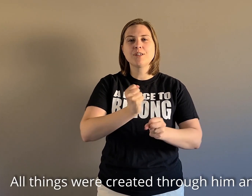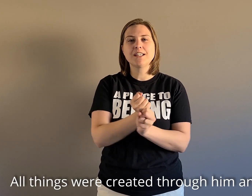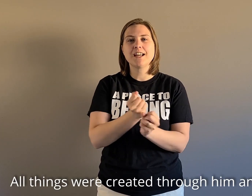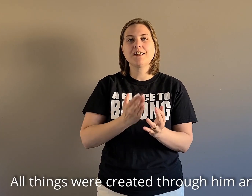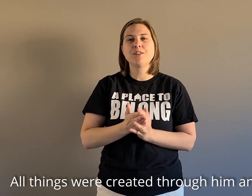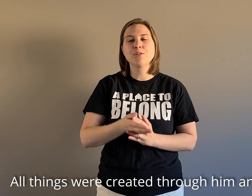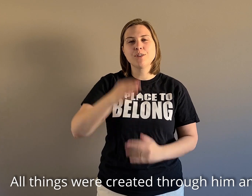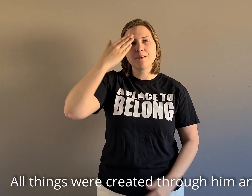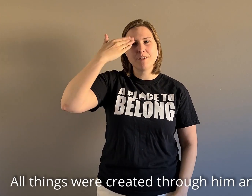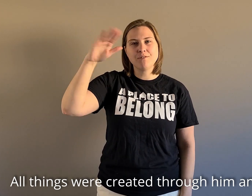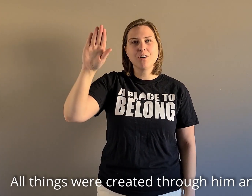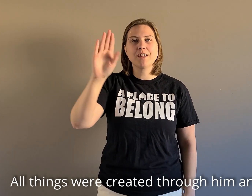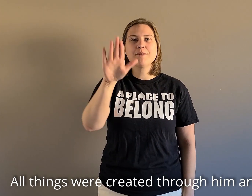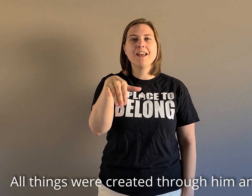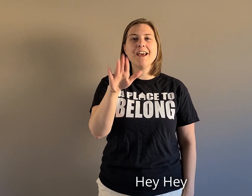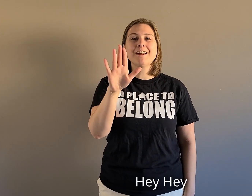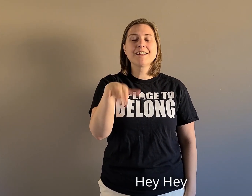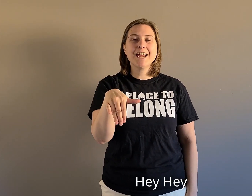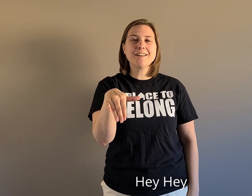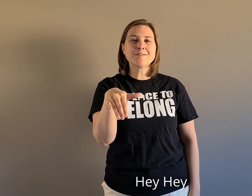created through him and for him. Hey, hey!